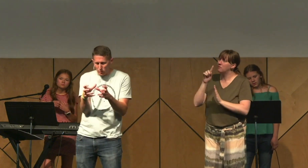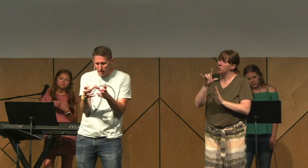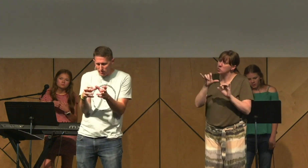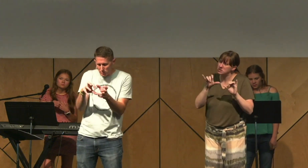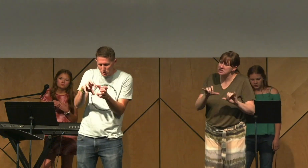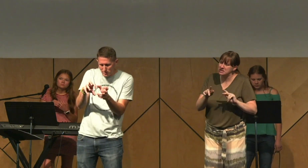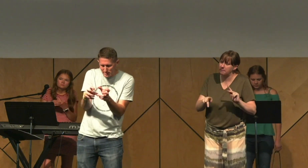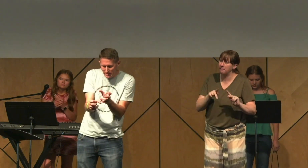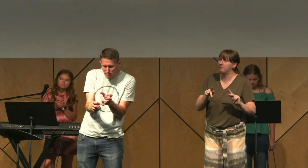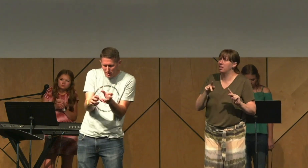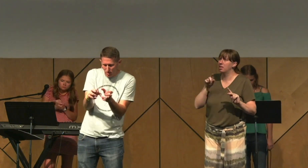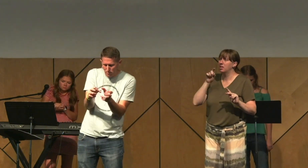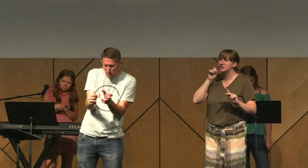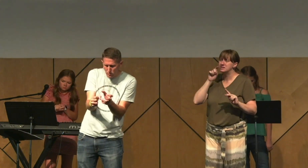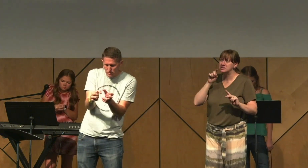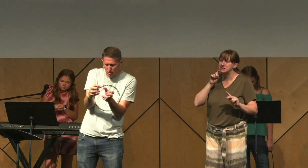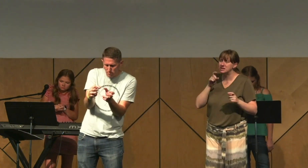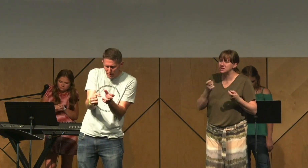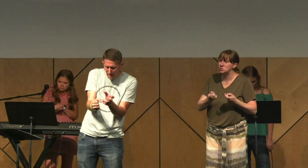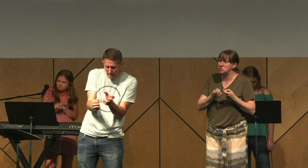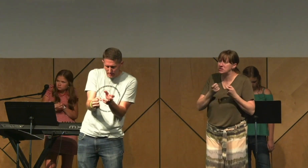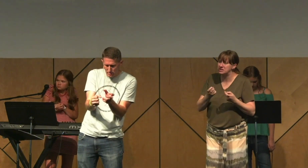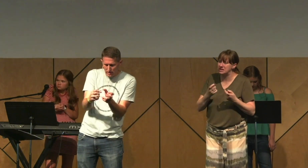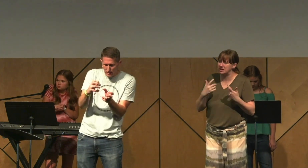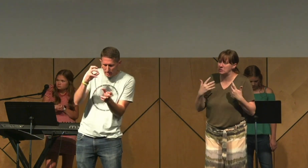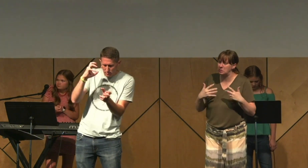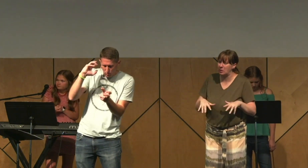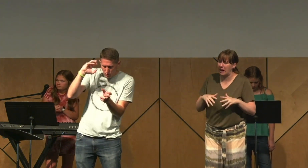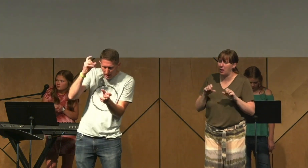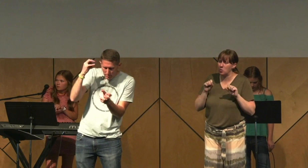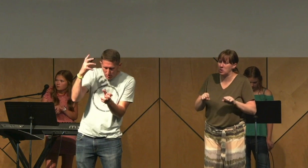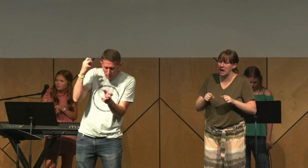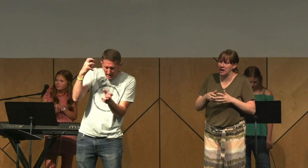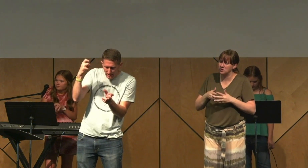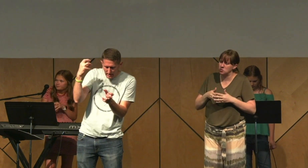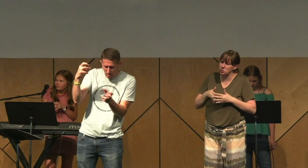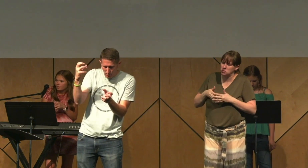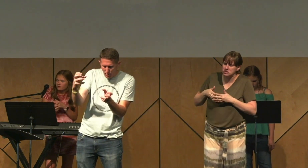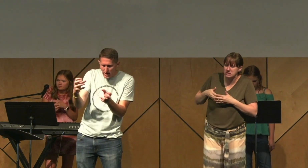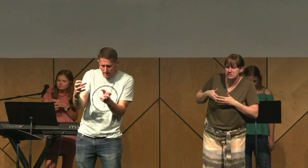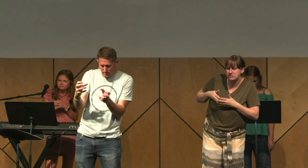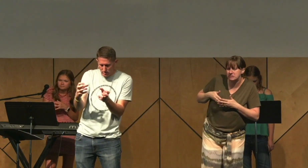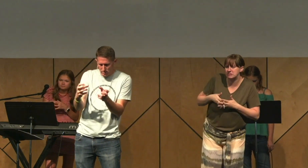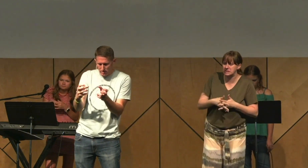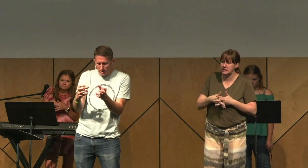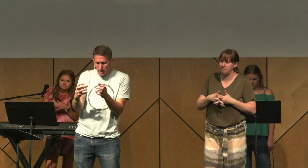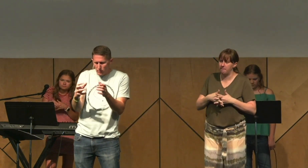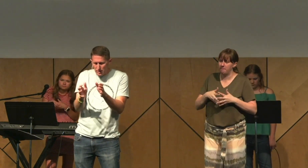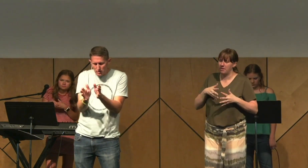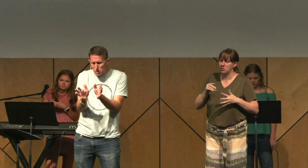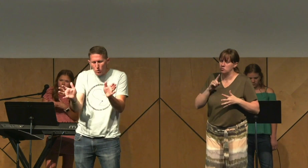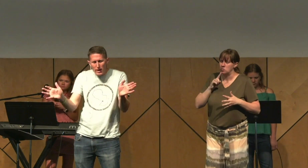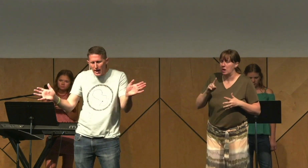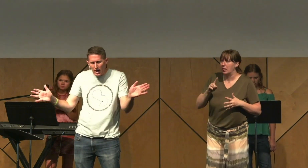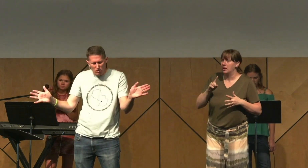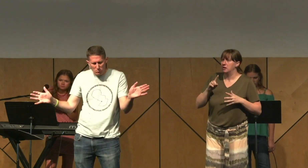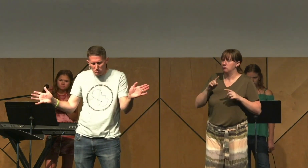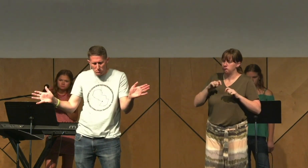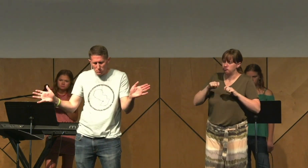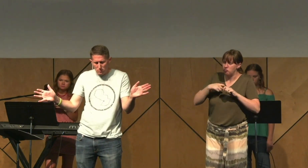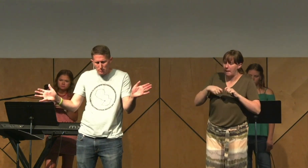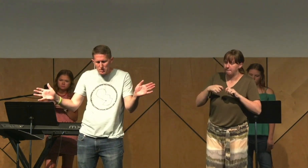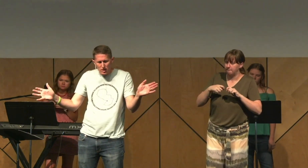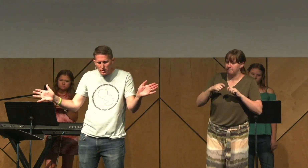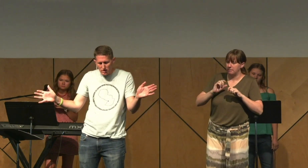Sexual sin has a way of going so deep in our bones, in our bodies, to wrap so tightly in our brains, that we think there's no way